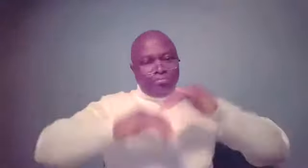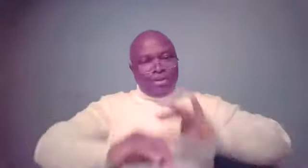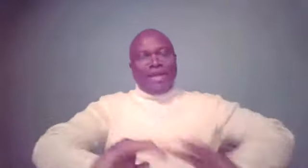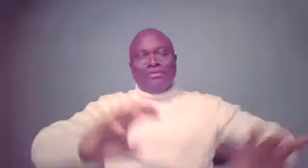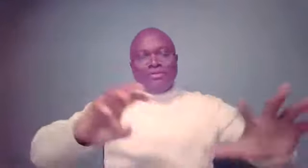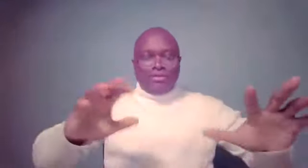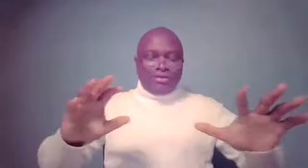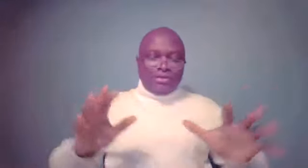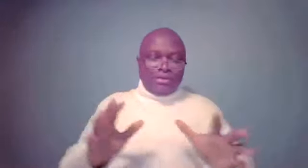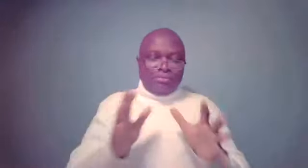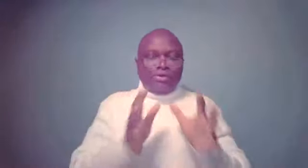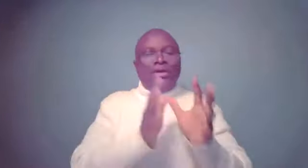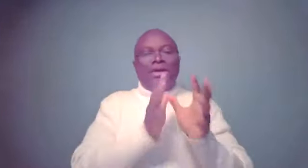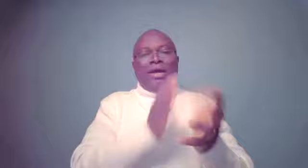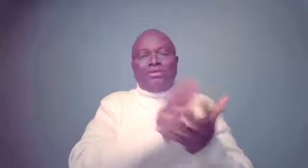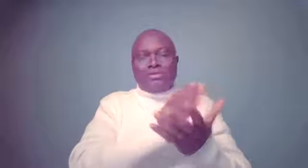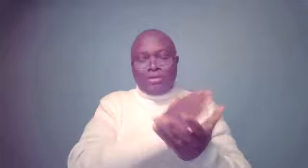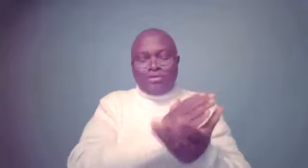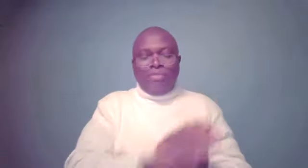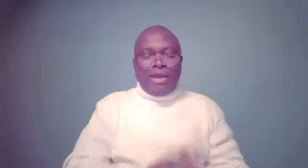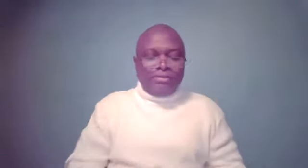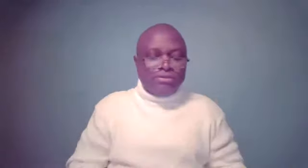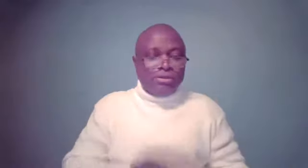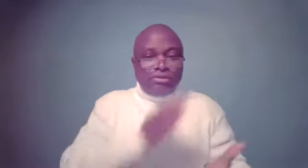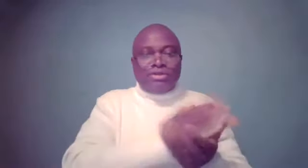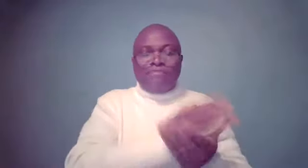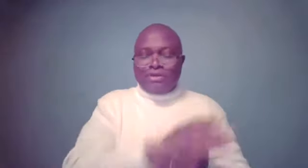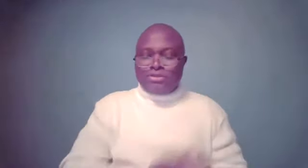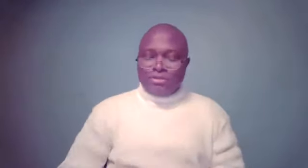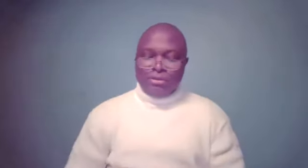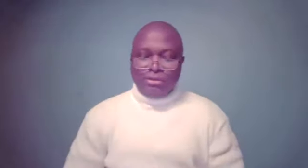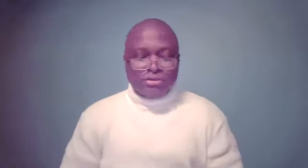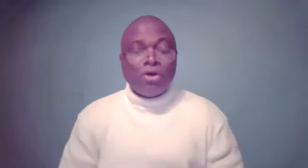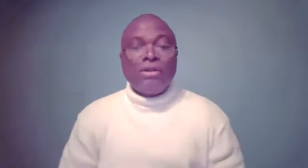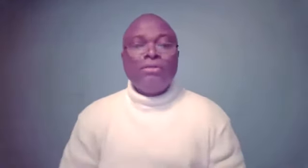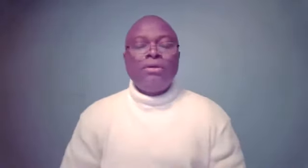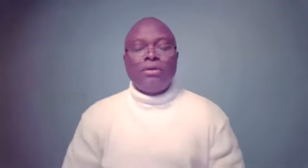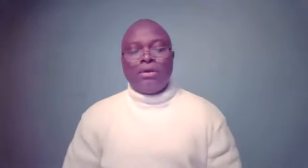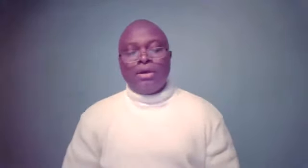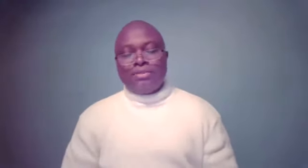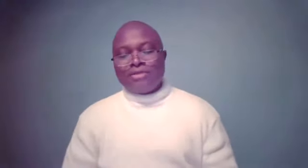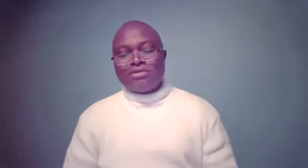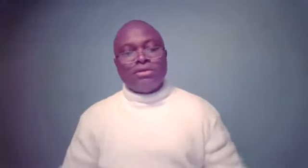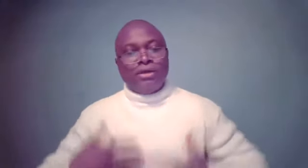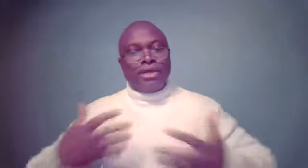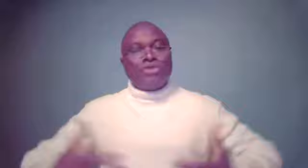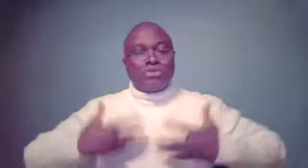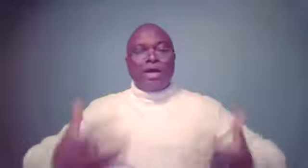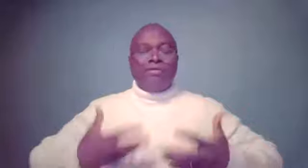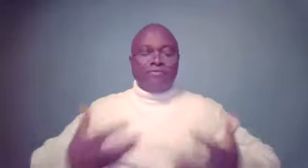blend. But he has remained steadfast in his calling. And that should serve